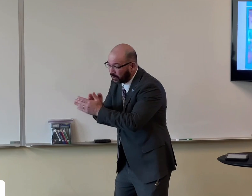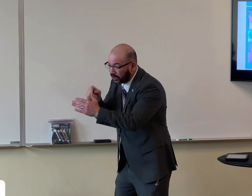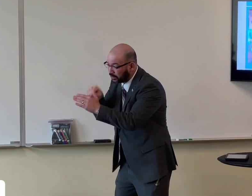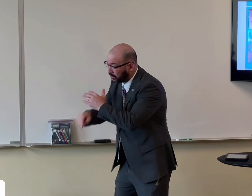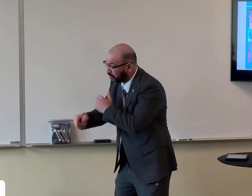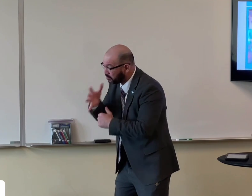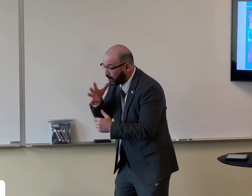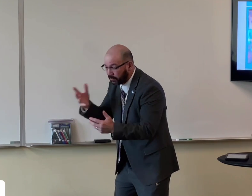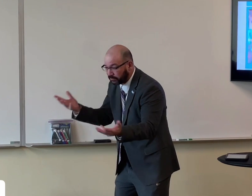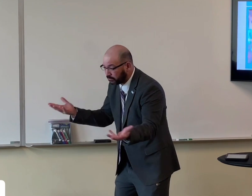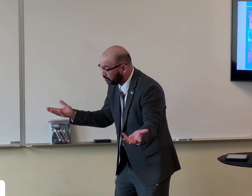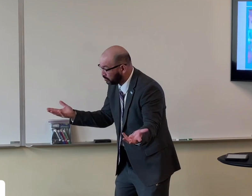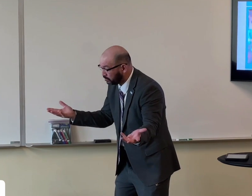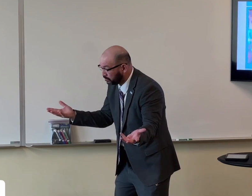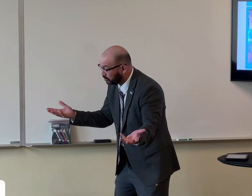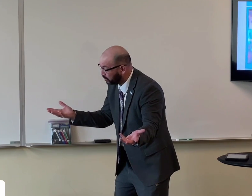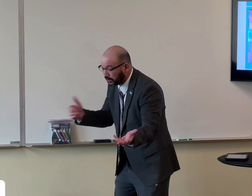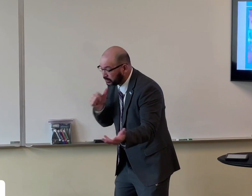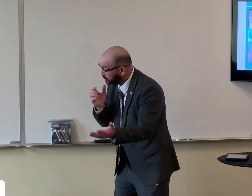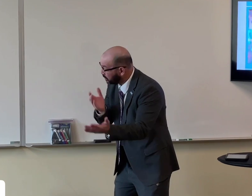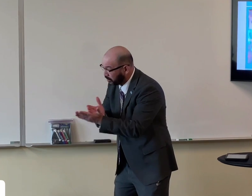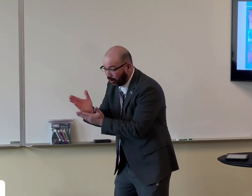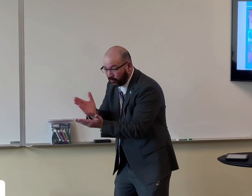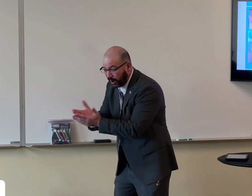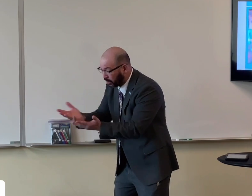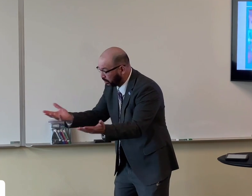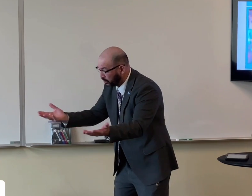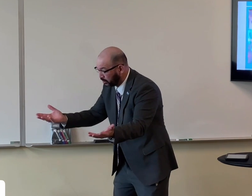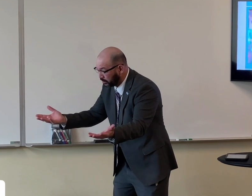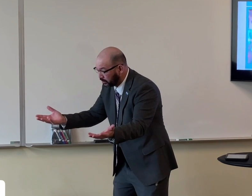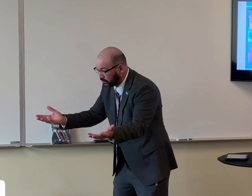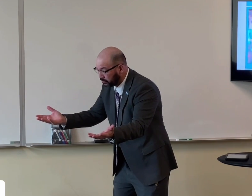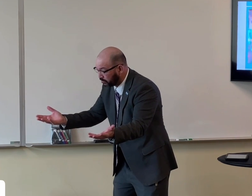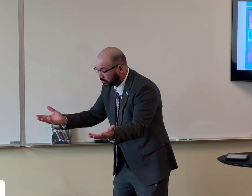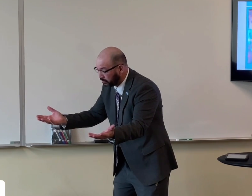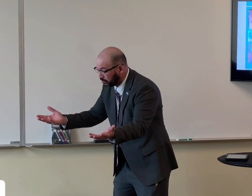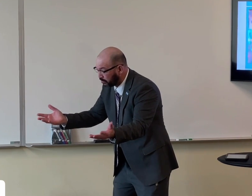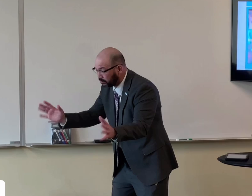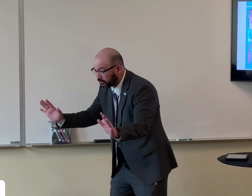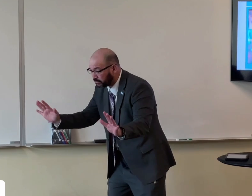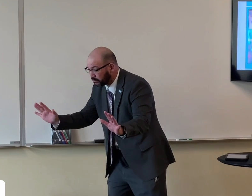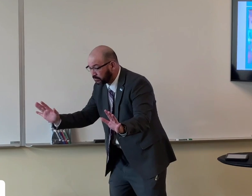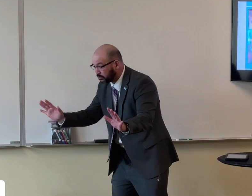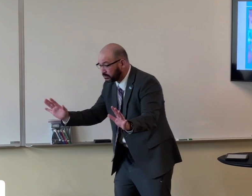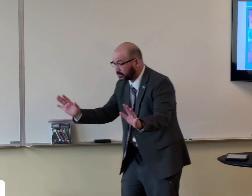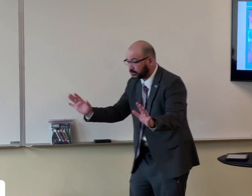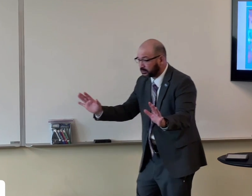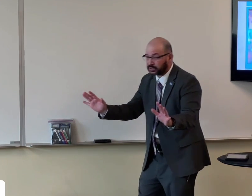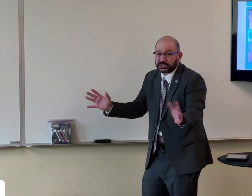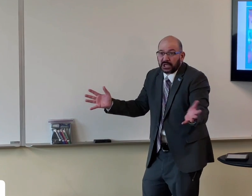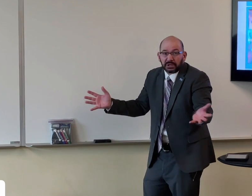But it's not all right. If your mom is feeble and old, it's not all right. You can't euthanize her.